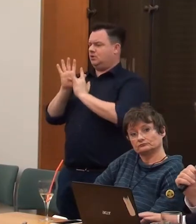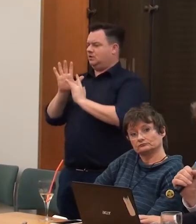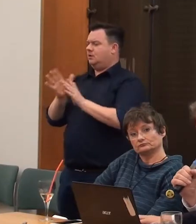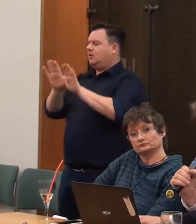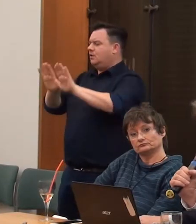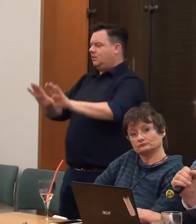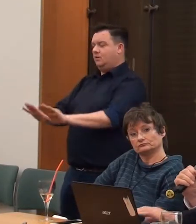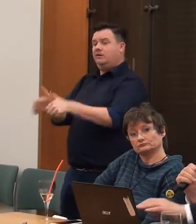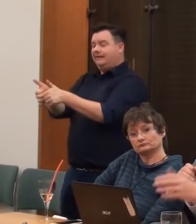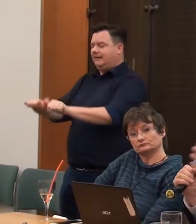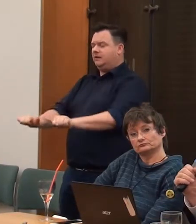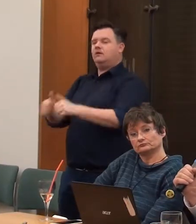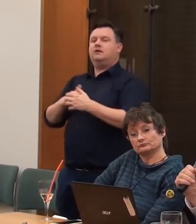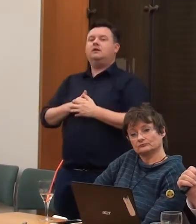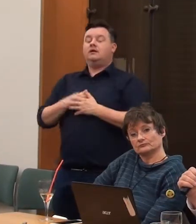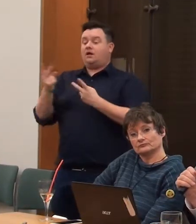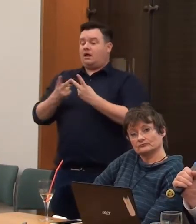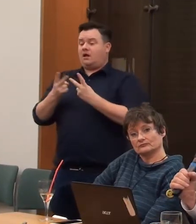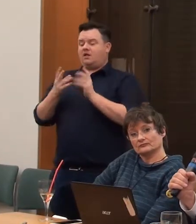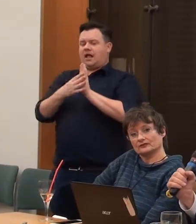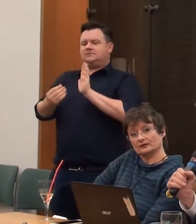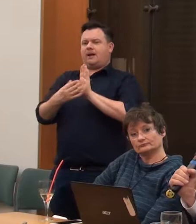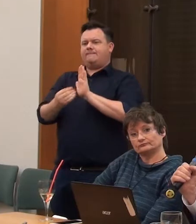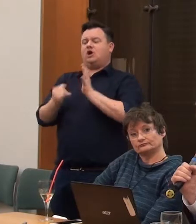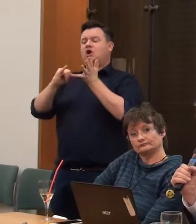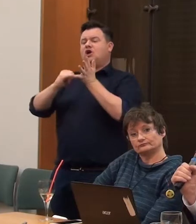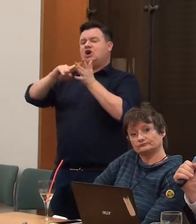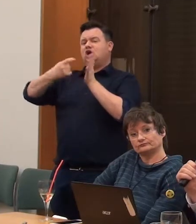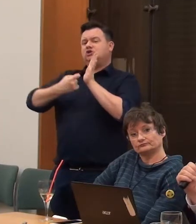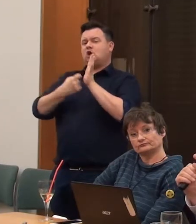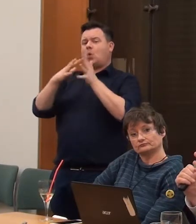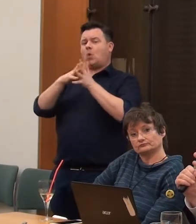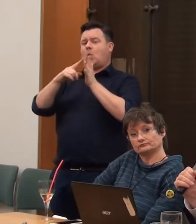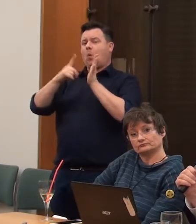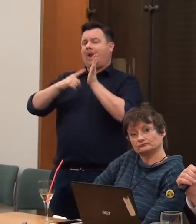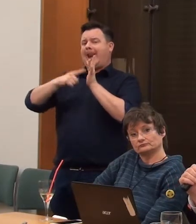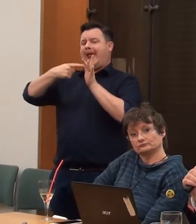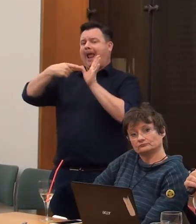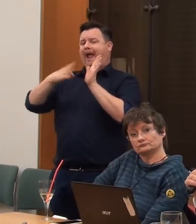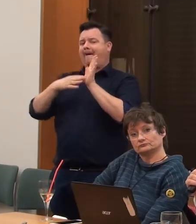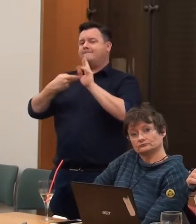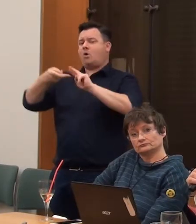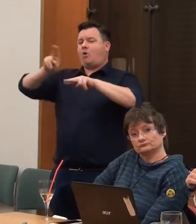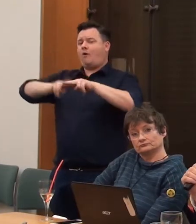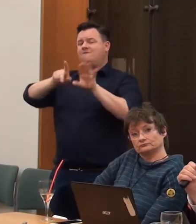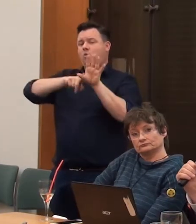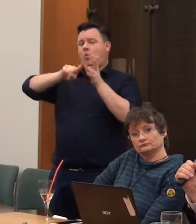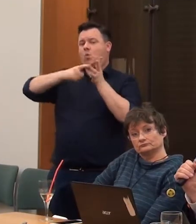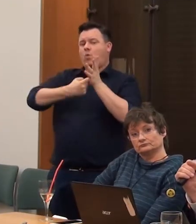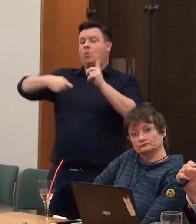Then we have another example here, Sir William of York, this is in a window in York Minster,